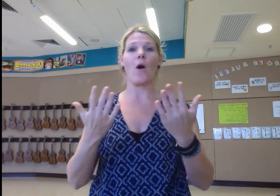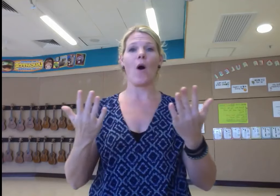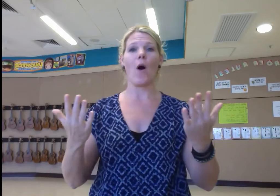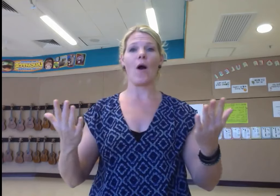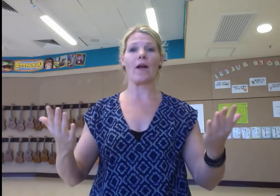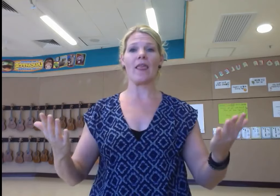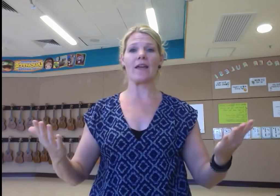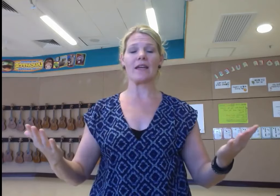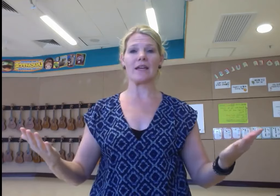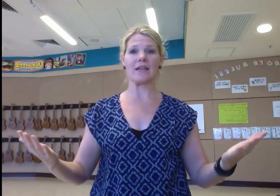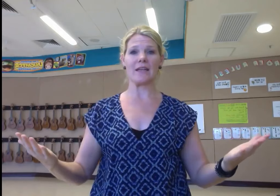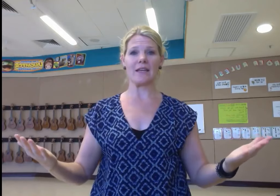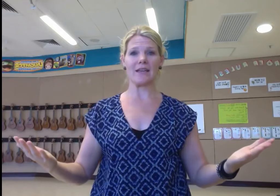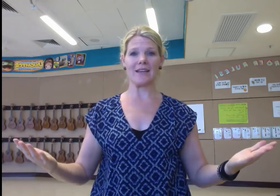for thee.